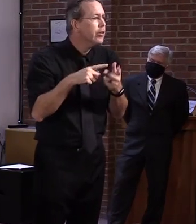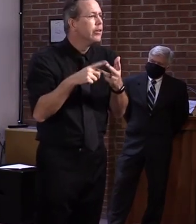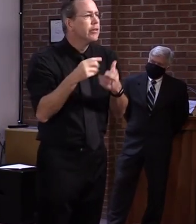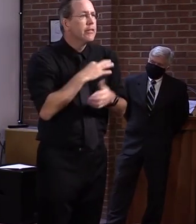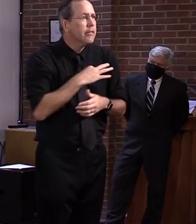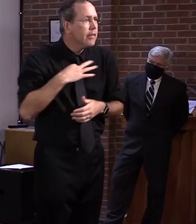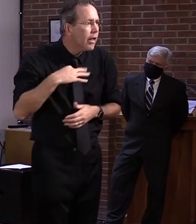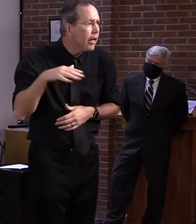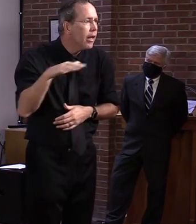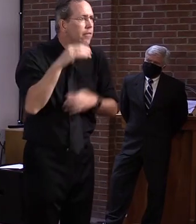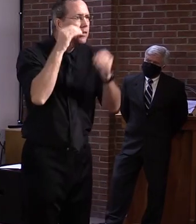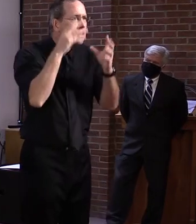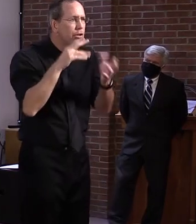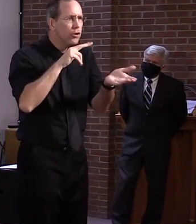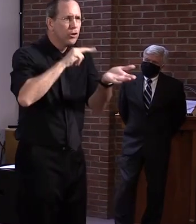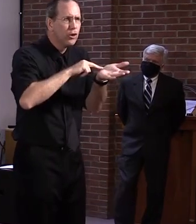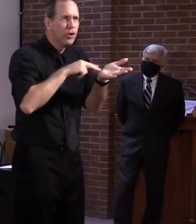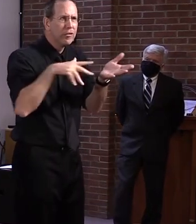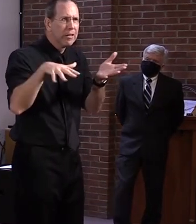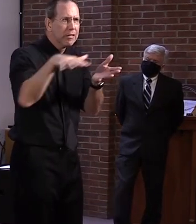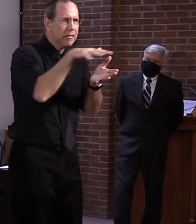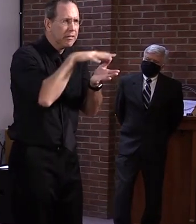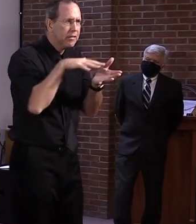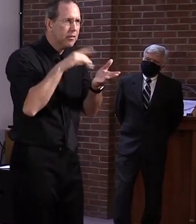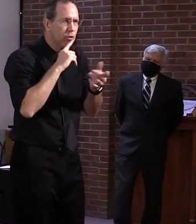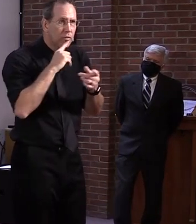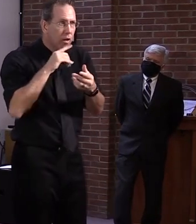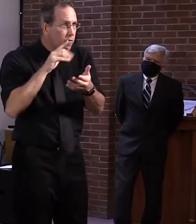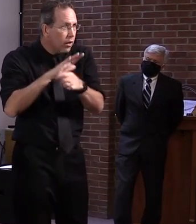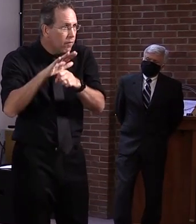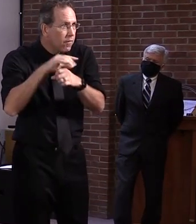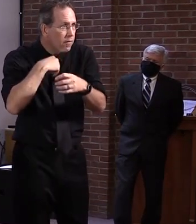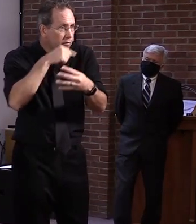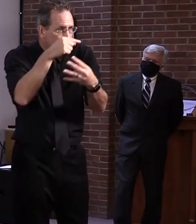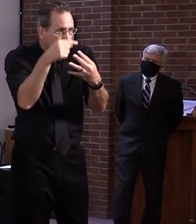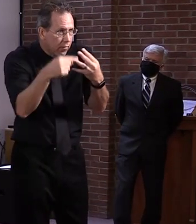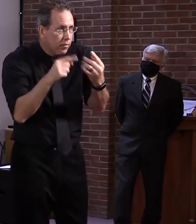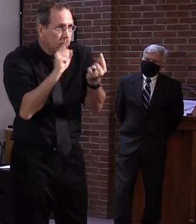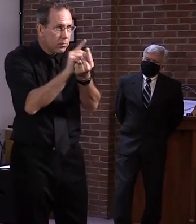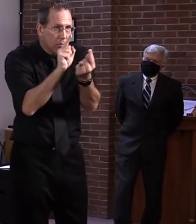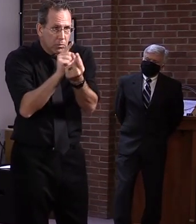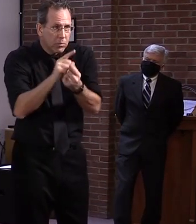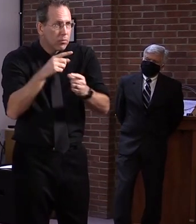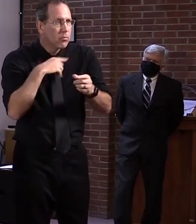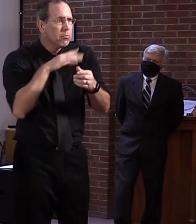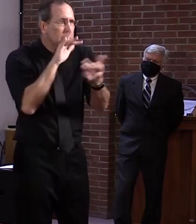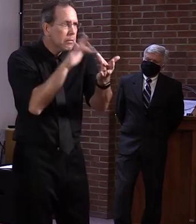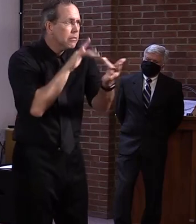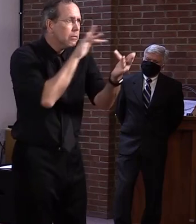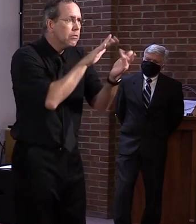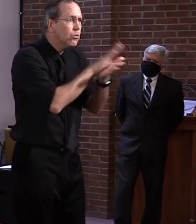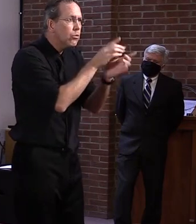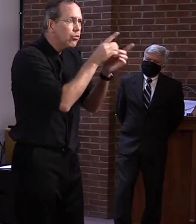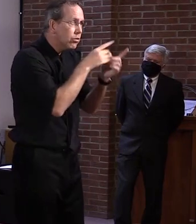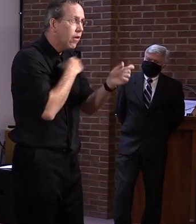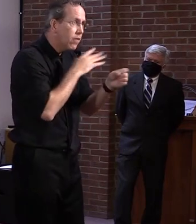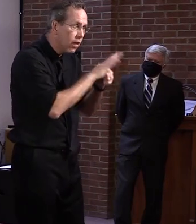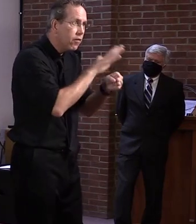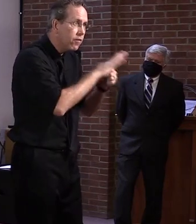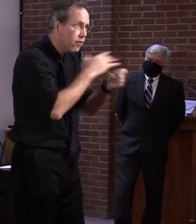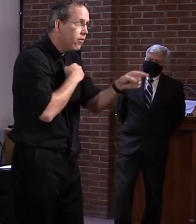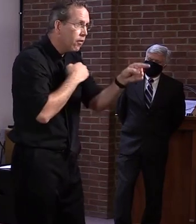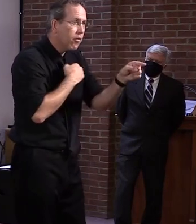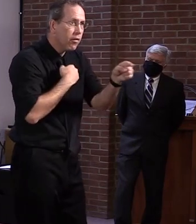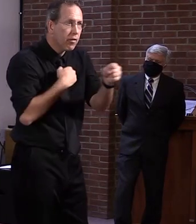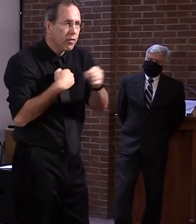you know, compressed timeframe, very tending to a lot of logistics involved at this moment. And when do you, uh, when would you expect, uh,